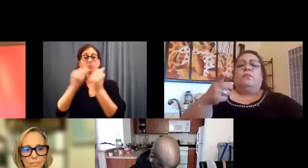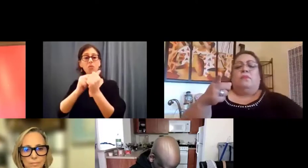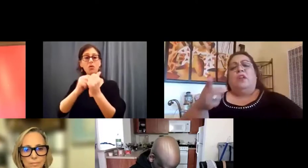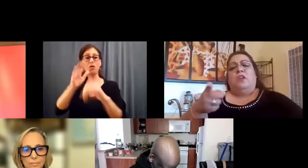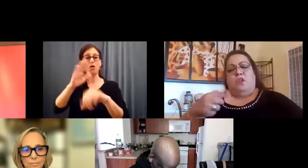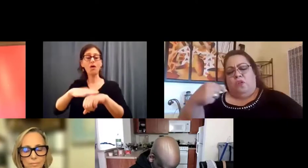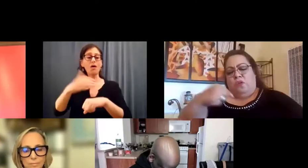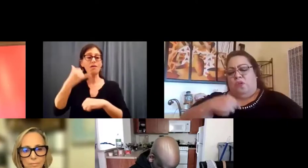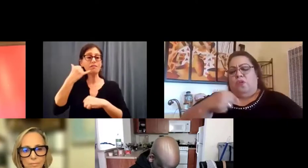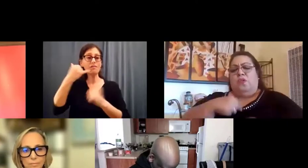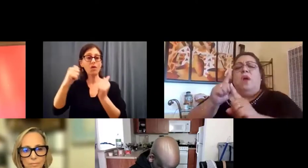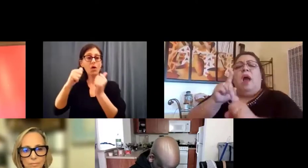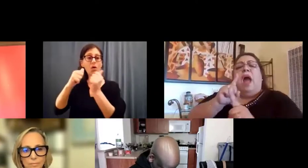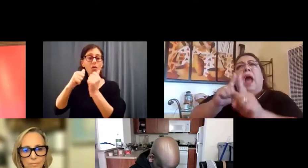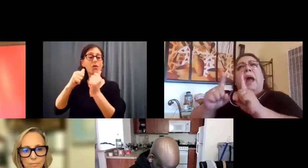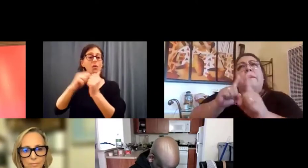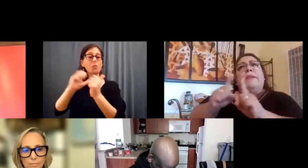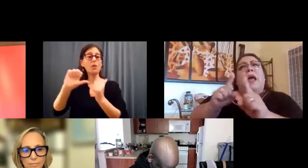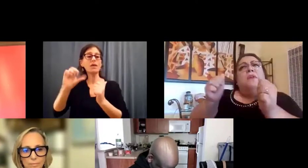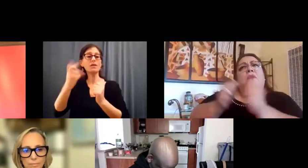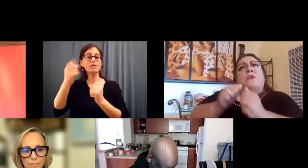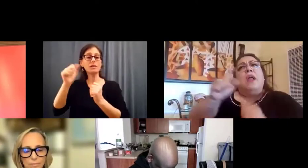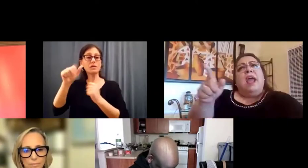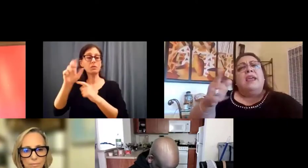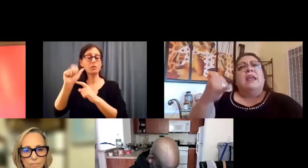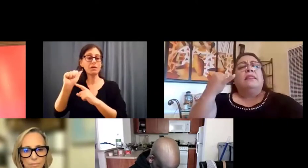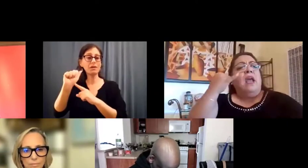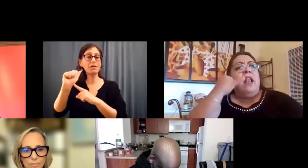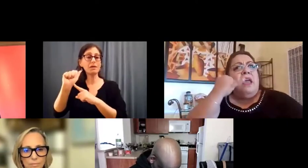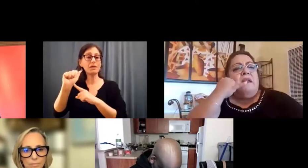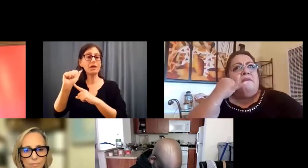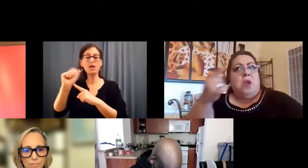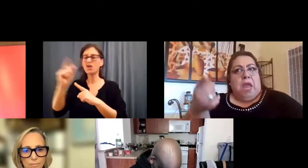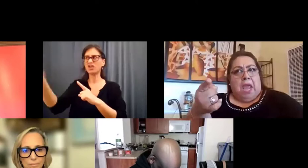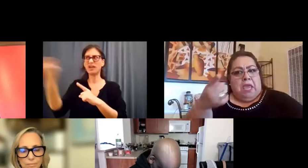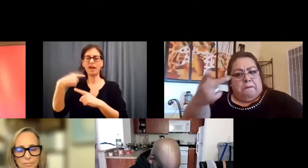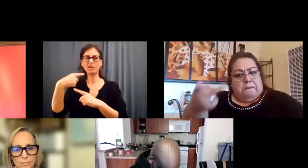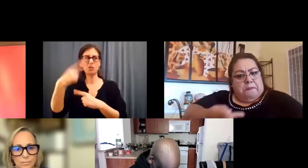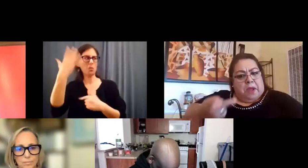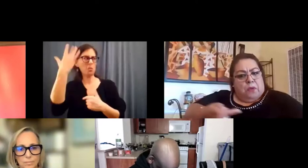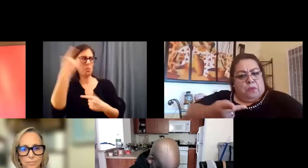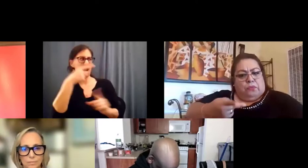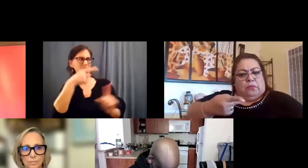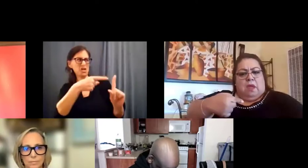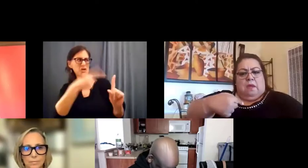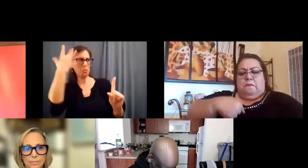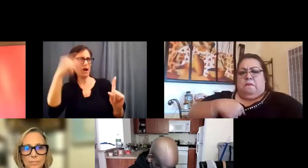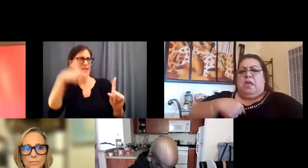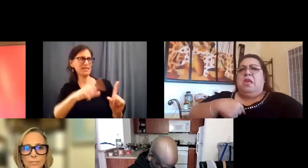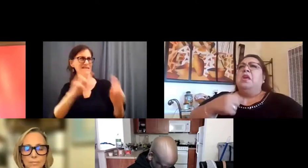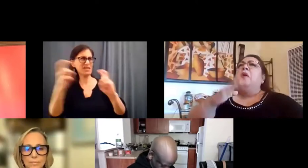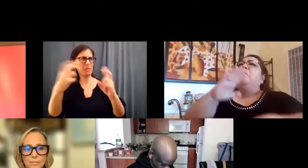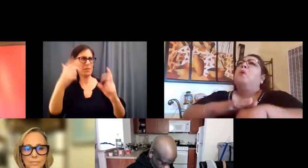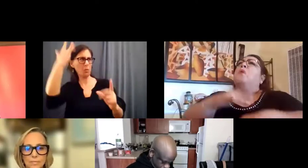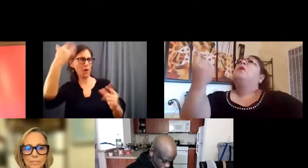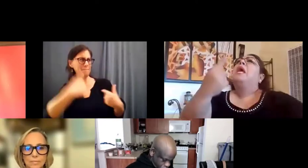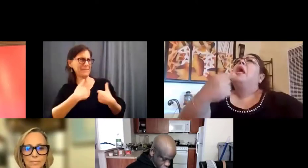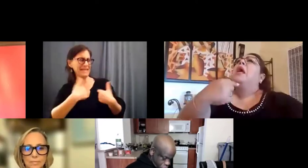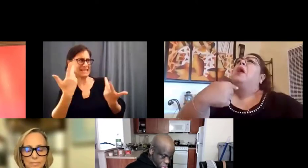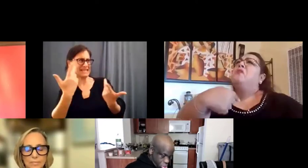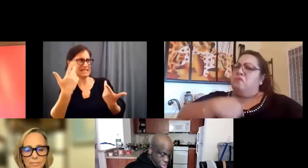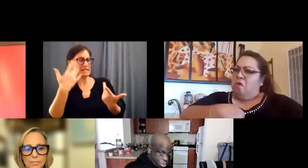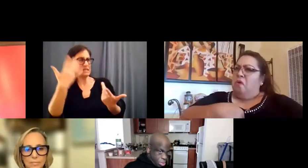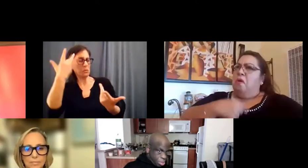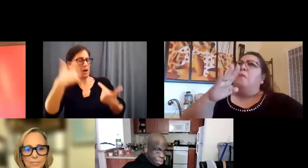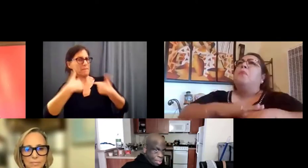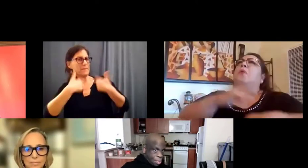And one of the first questions she asked me was, you know, why you, why this subject, why me? You know, why me,